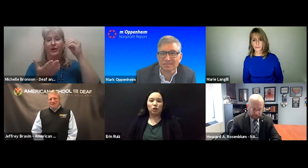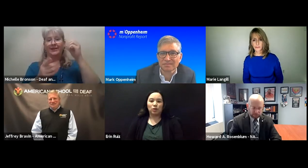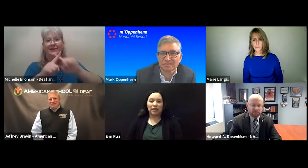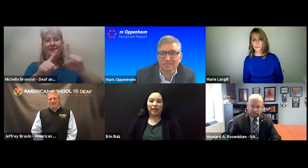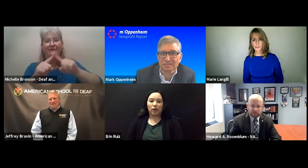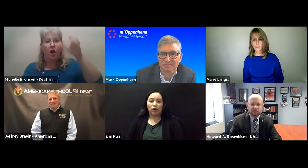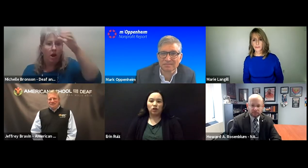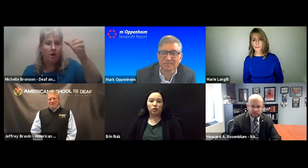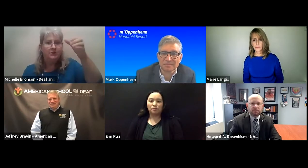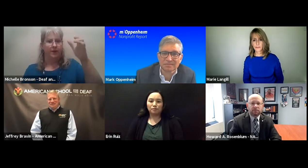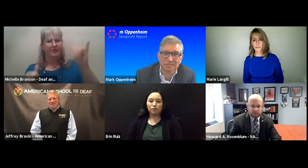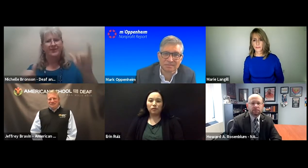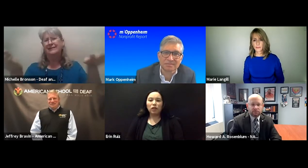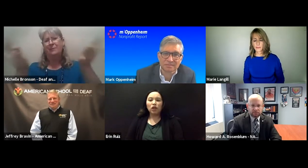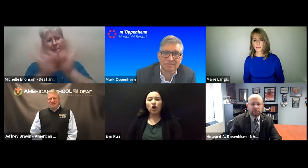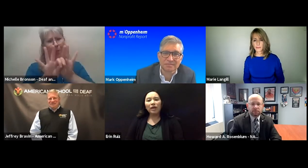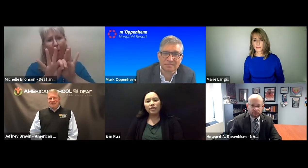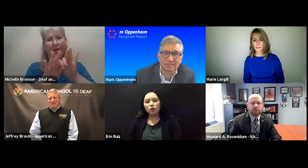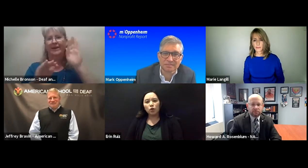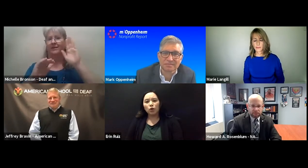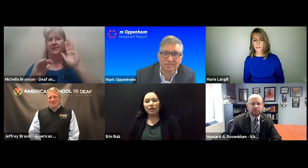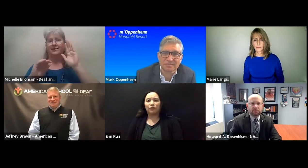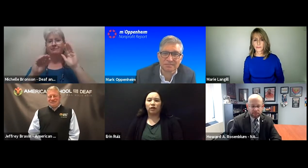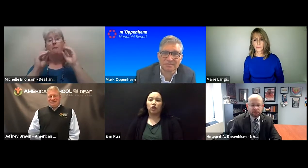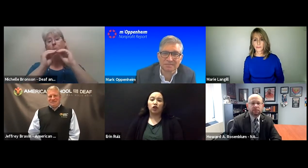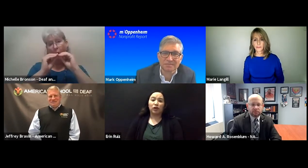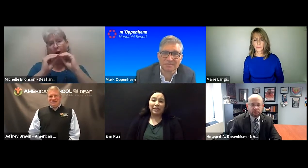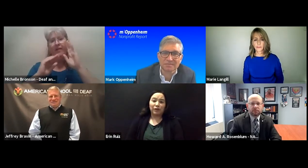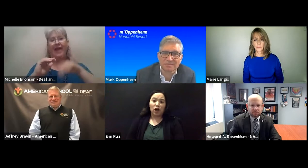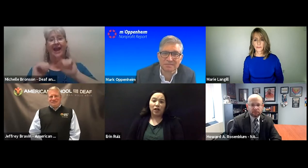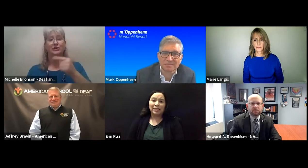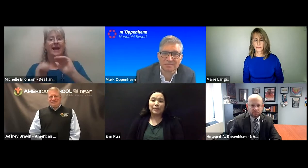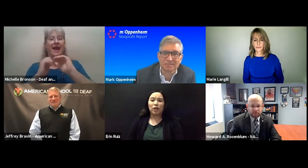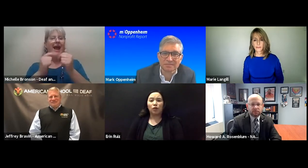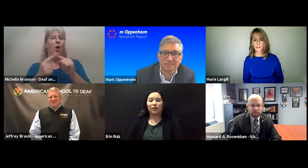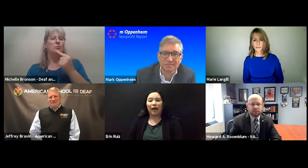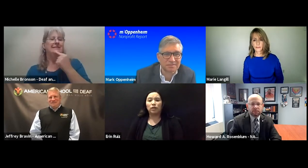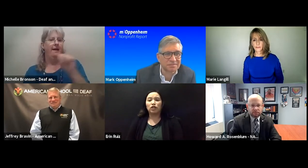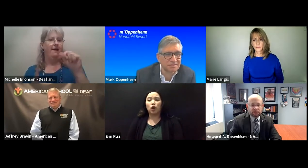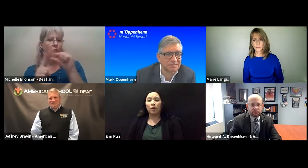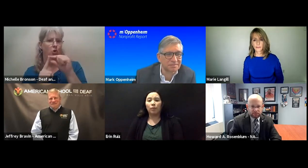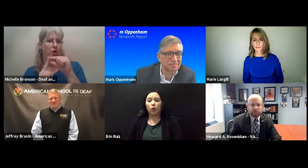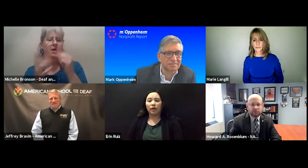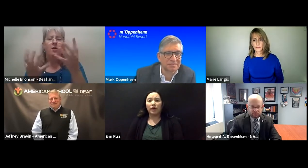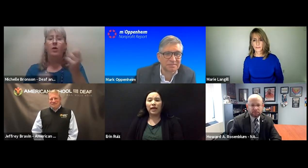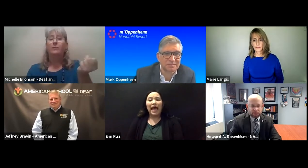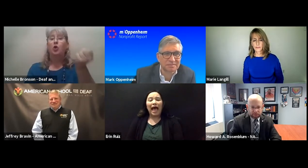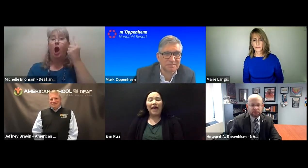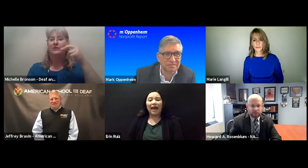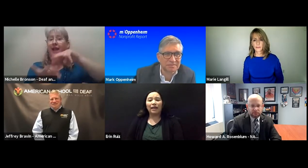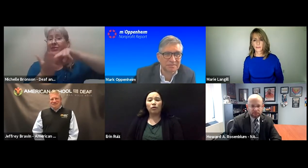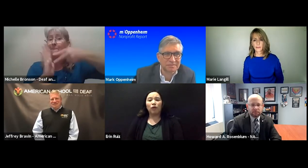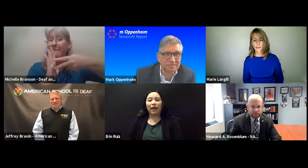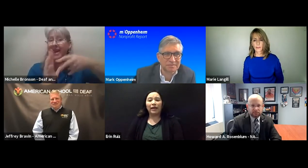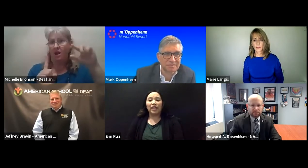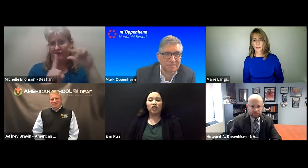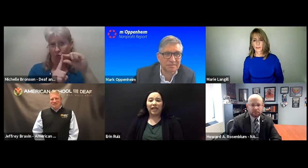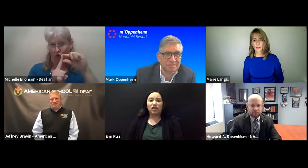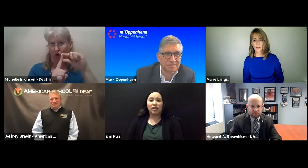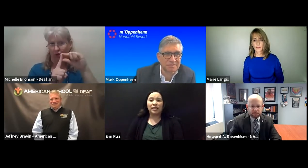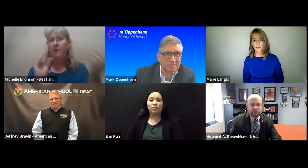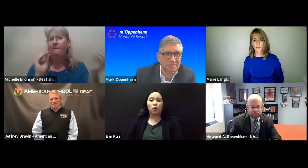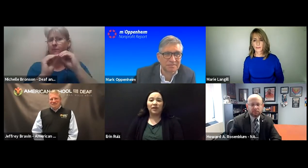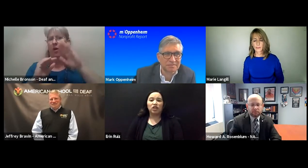didn't know sign language. Going to school with different, learning different concepts and all of that was so important. And that, right,